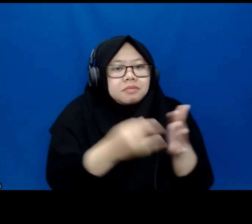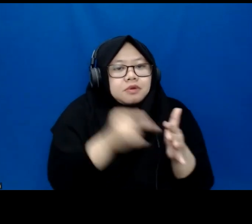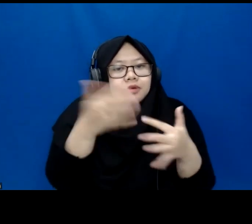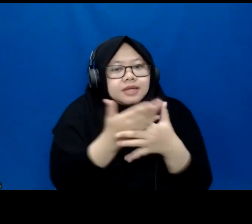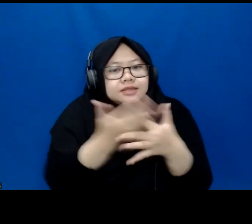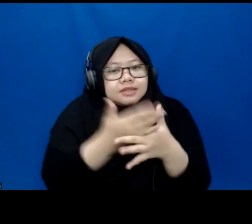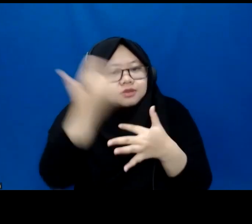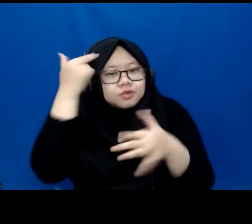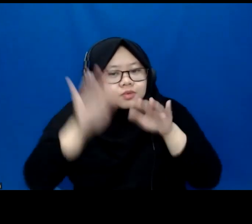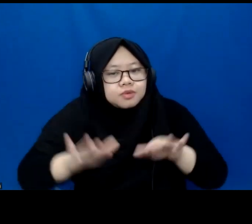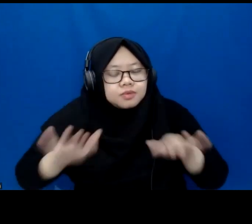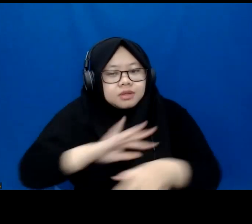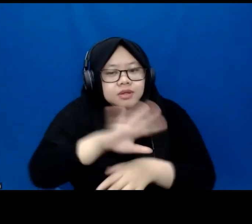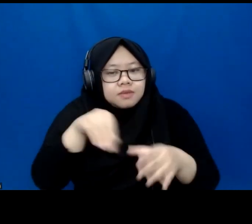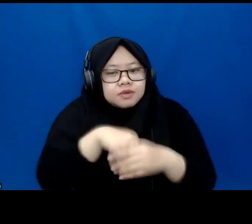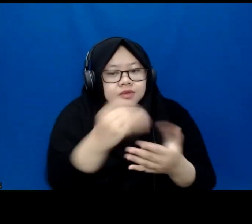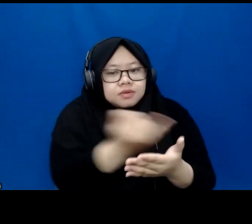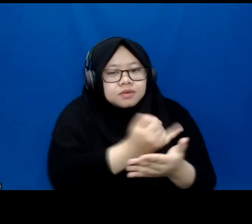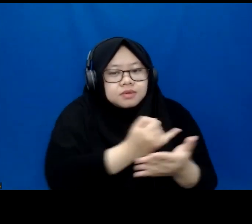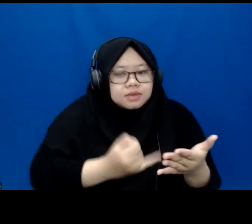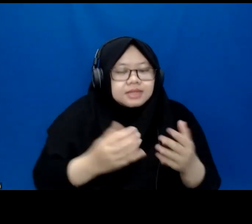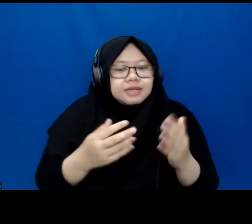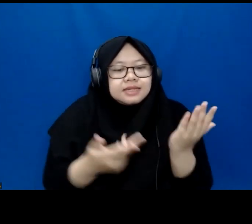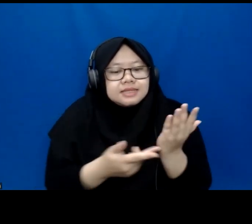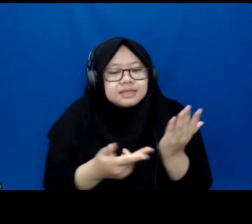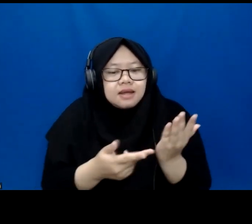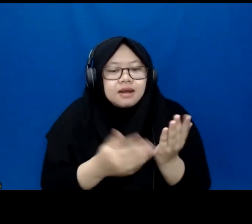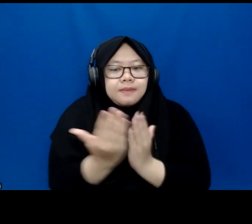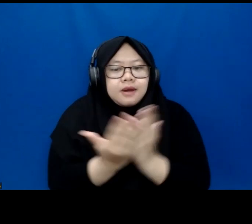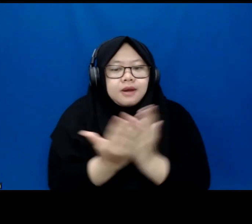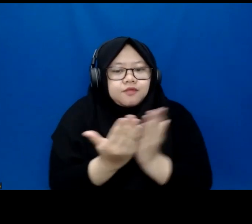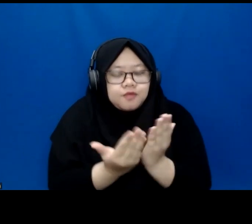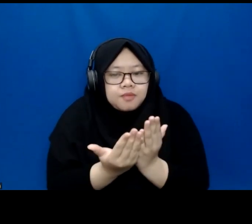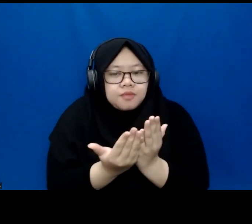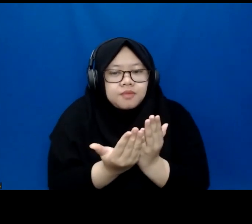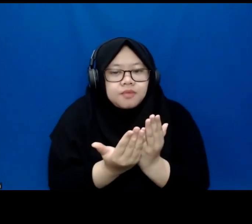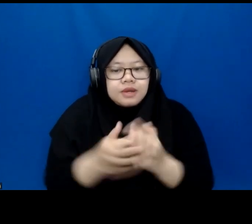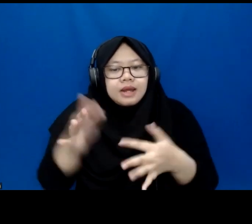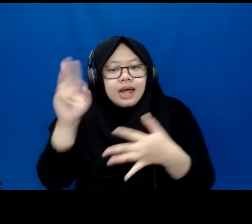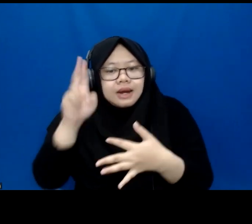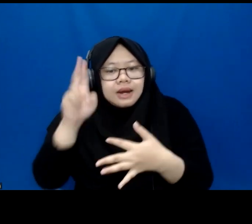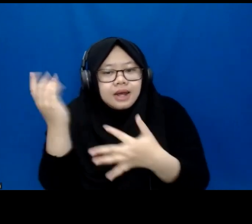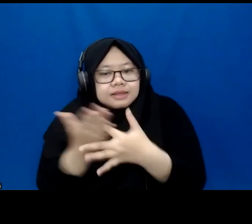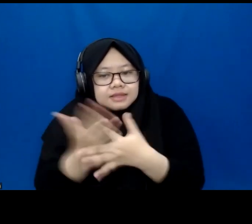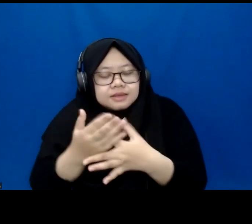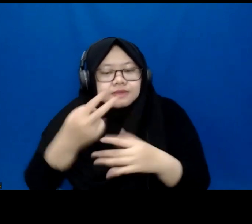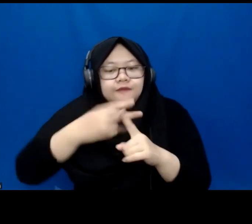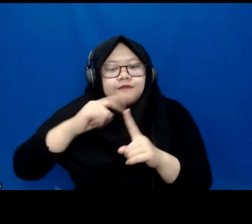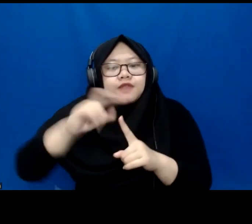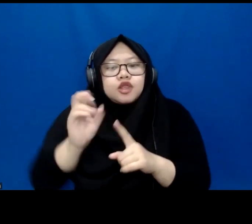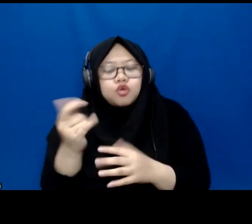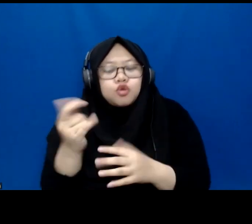includes designing digital platforms, tools, websites with accessibility features, as well as providing